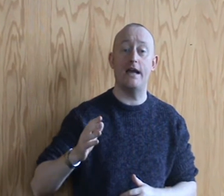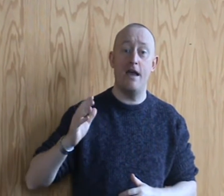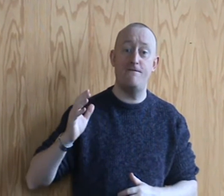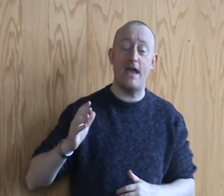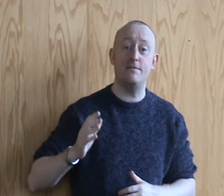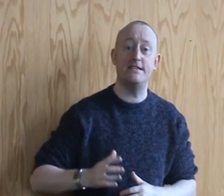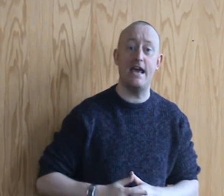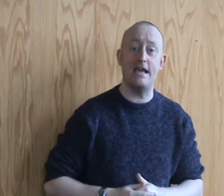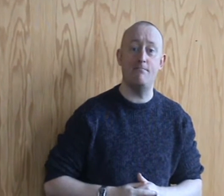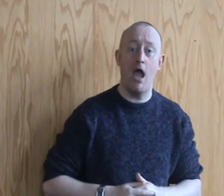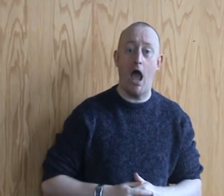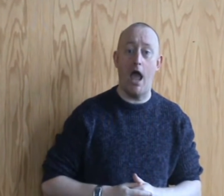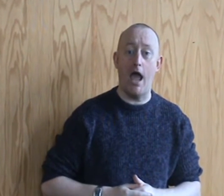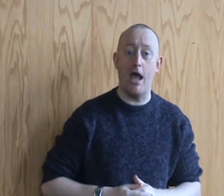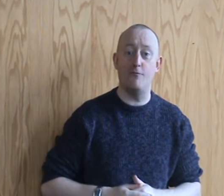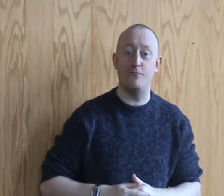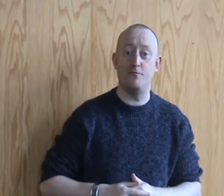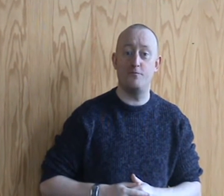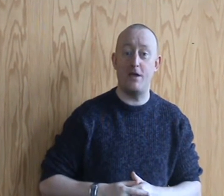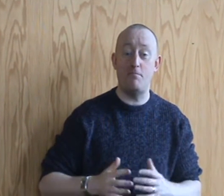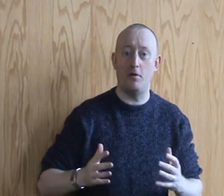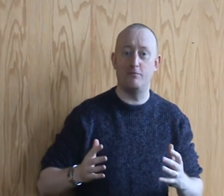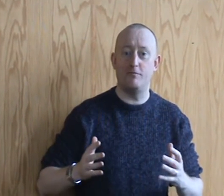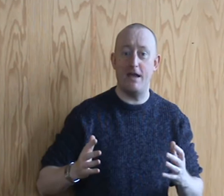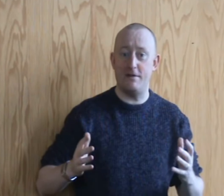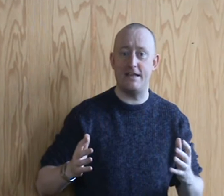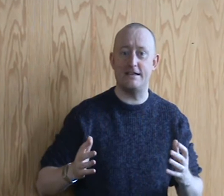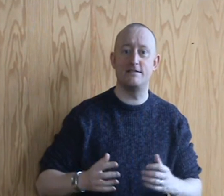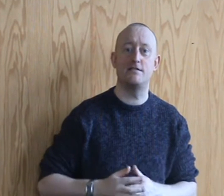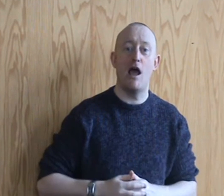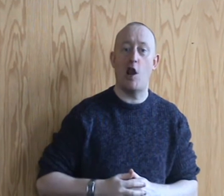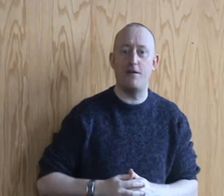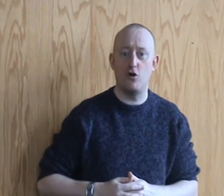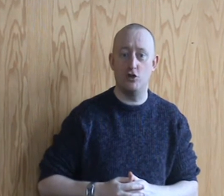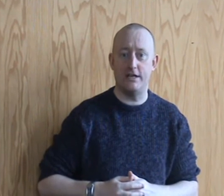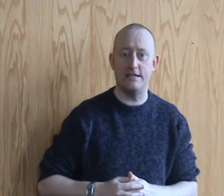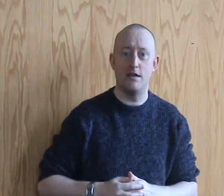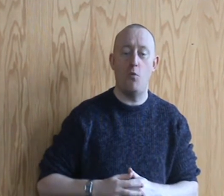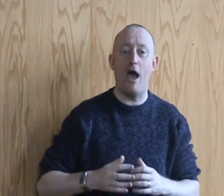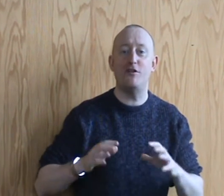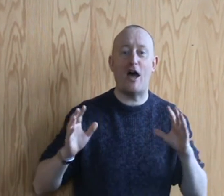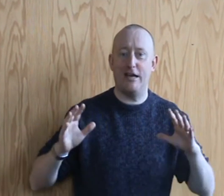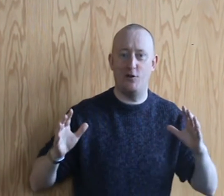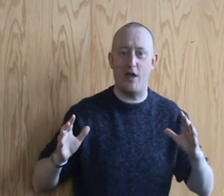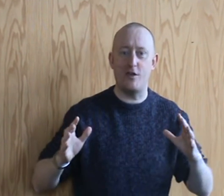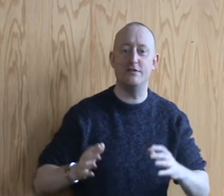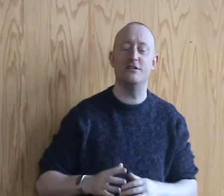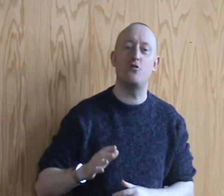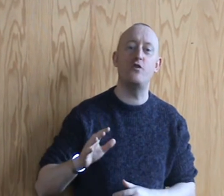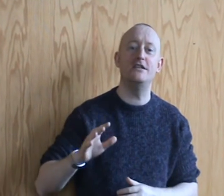famous name people hypnotists life coaches whatever title they're using there's a reason